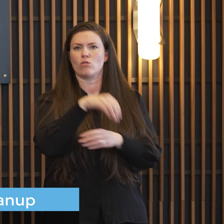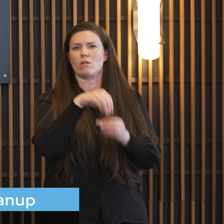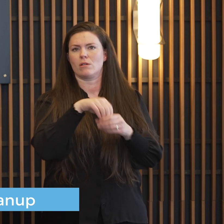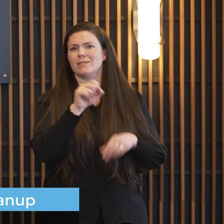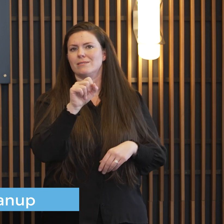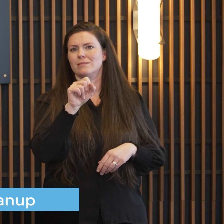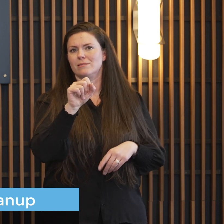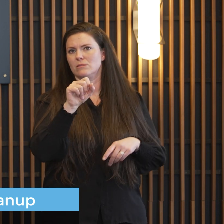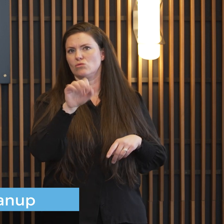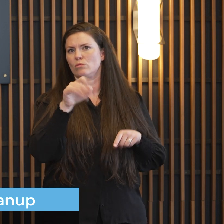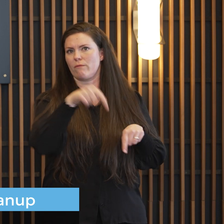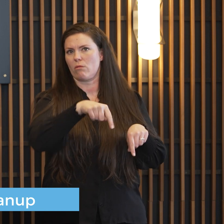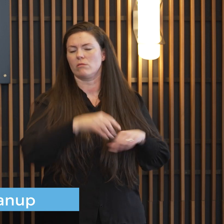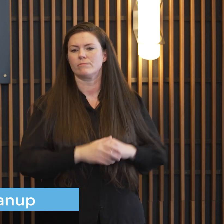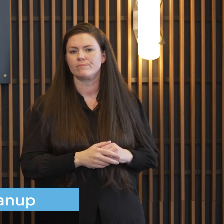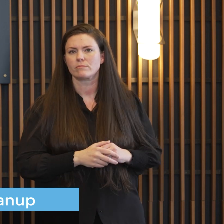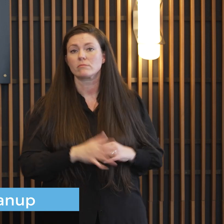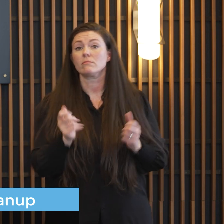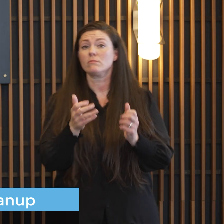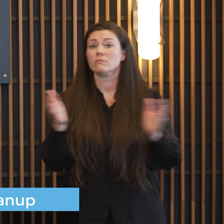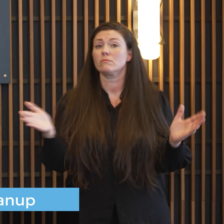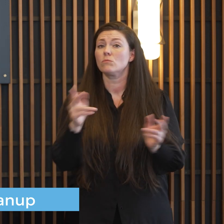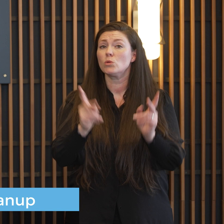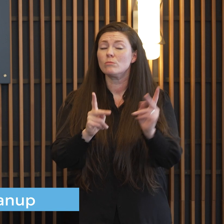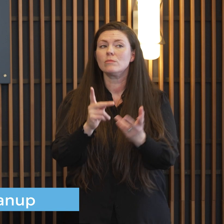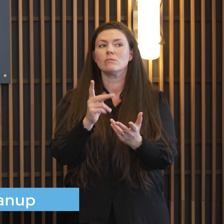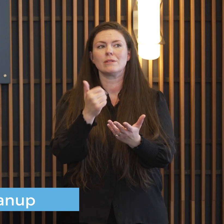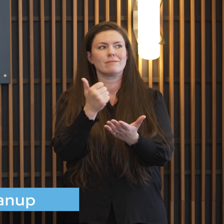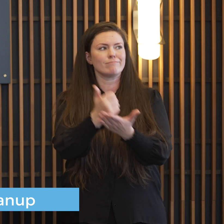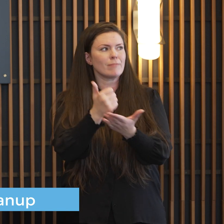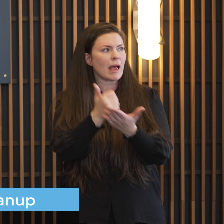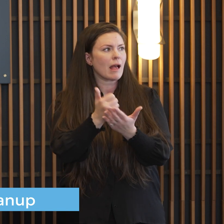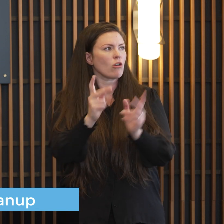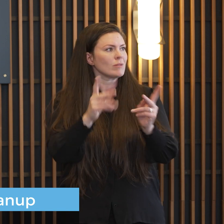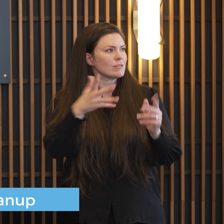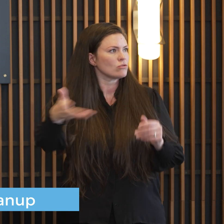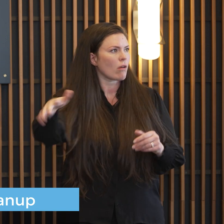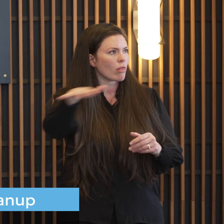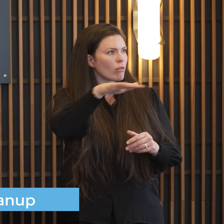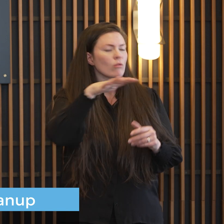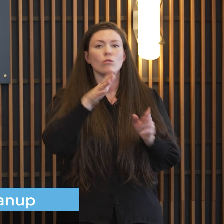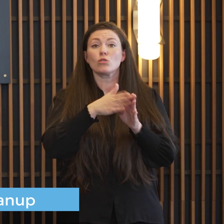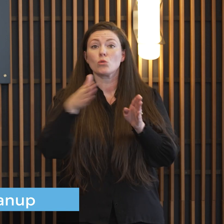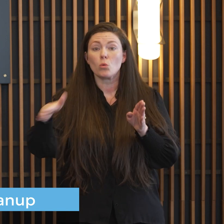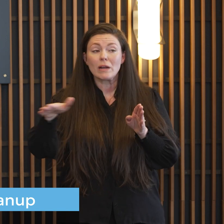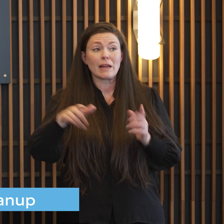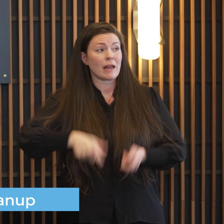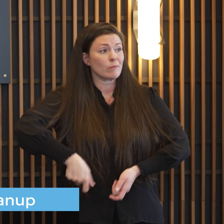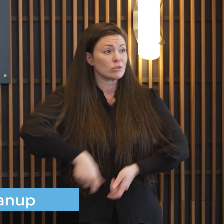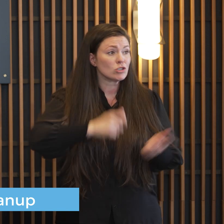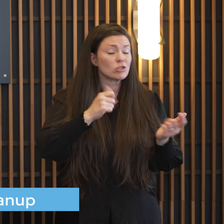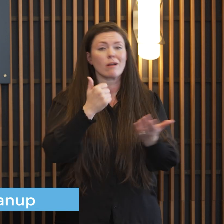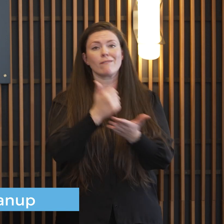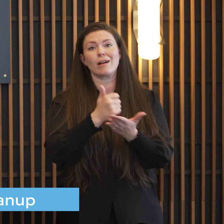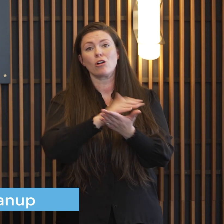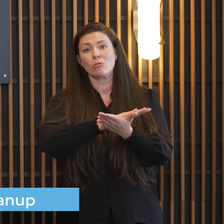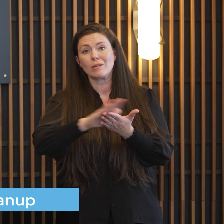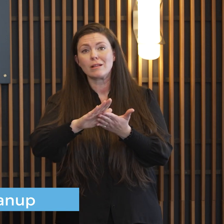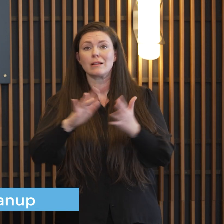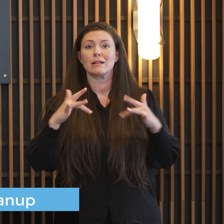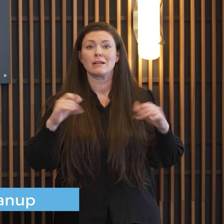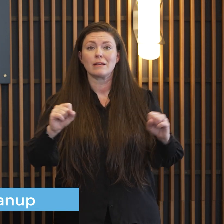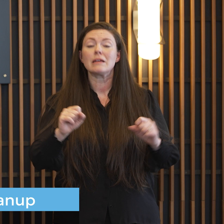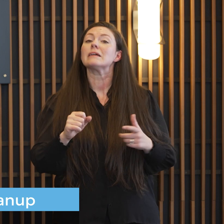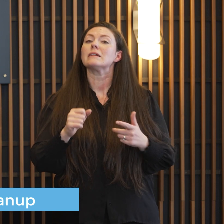encourage residents again to help their neighbors get out there and check on their neighbors help them shovel out shovel smart